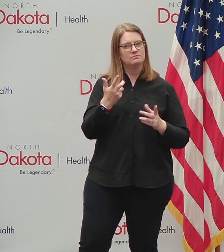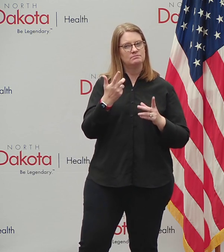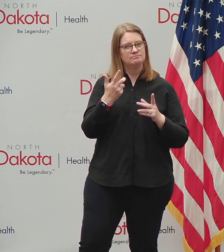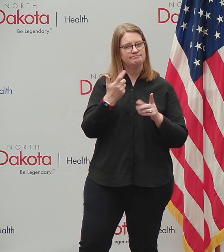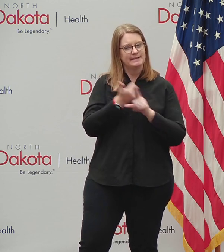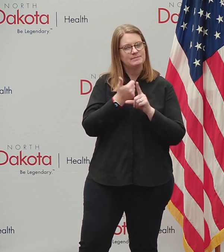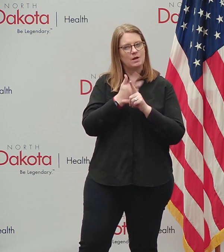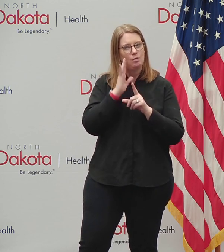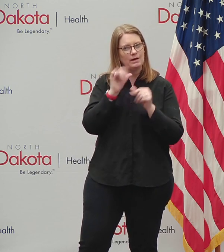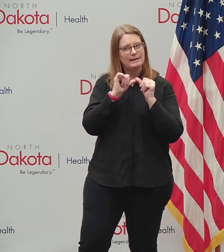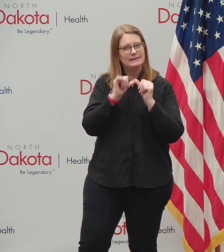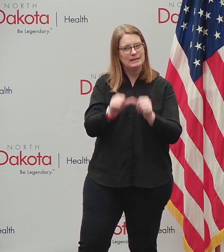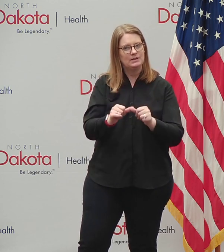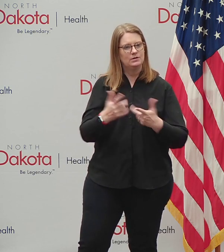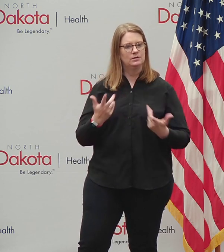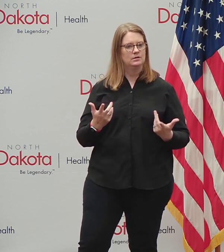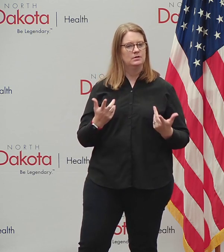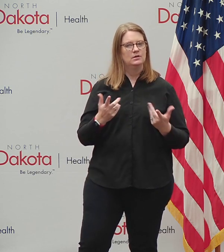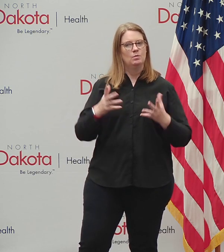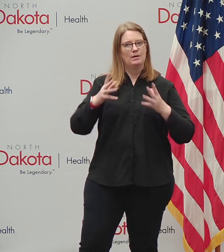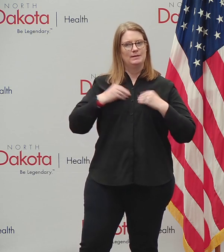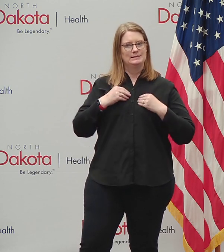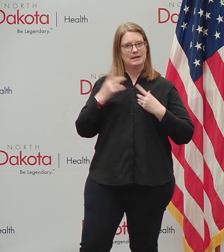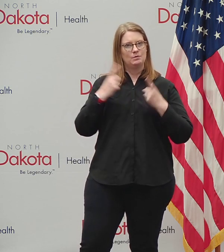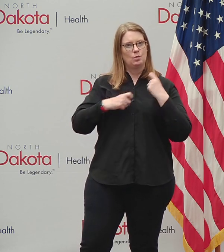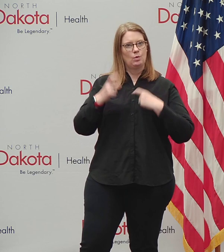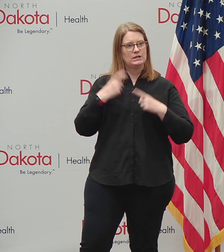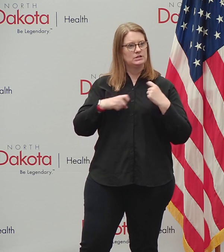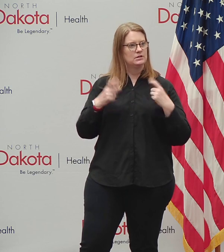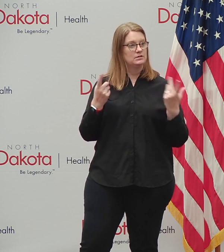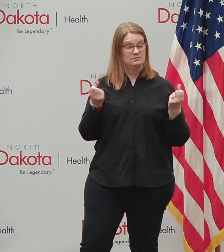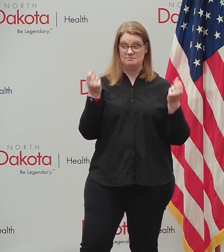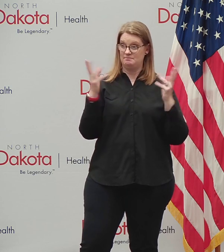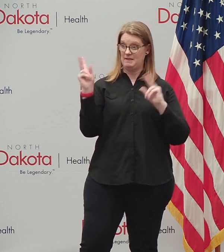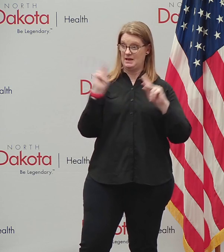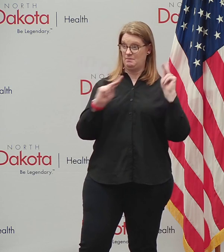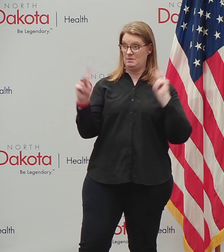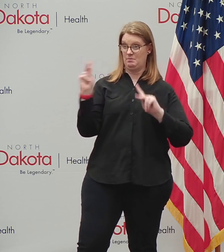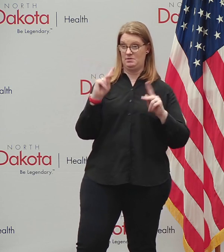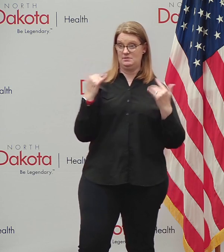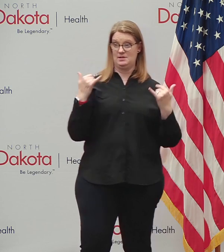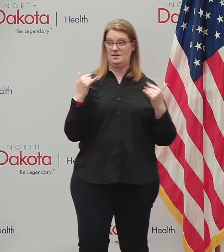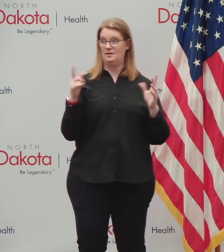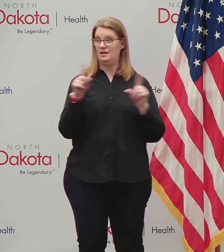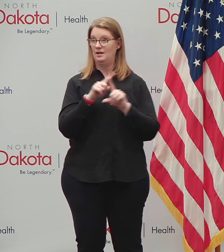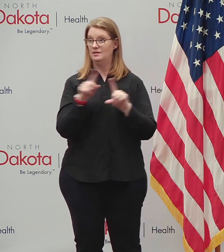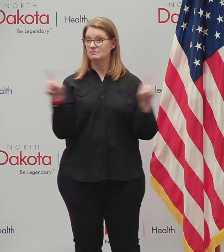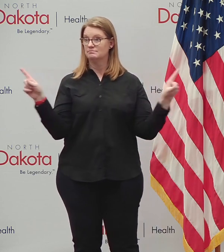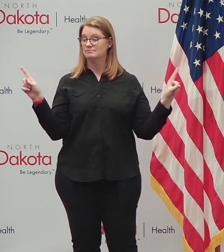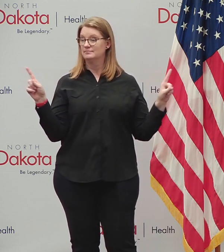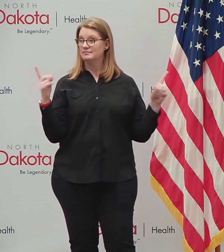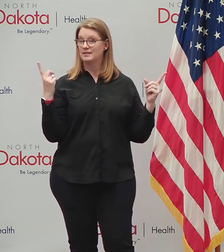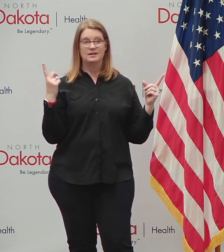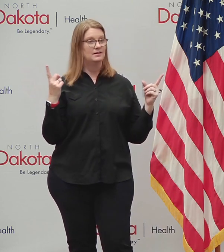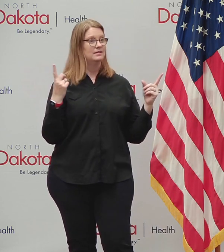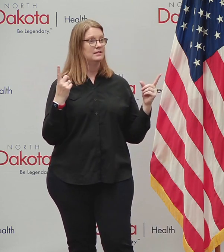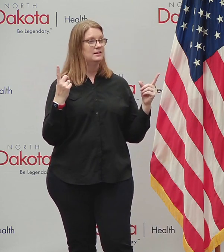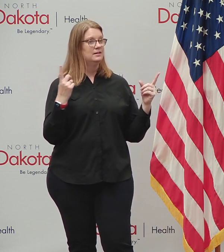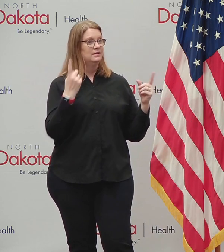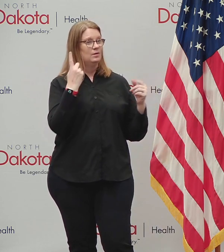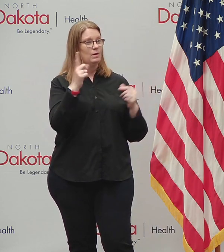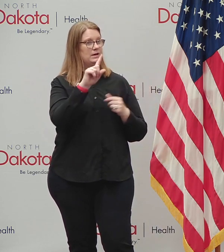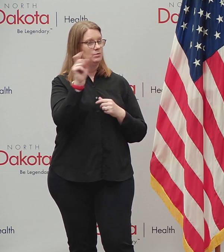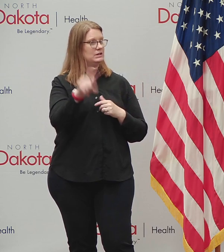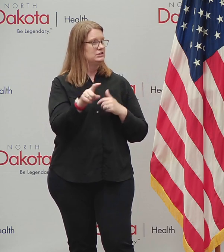stronger than ever. So with that, we're going to stand for questions. We've got a record number of people here today, so we'll do one question apiece,